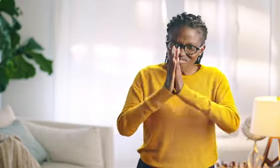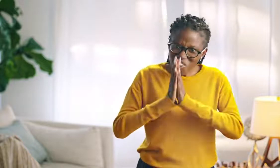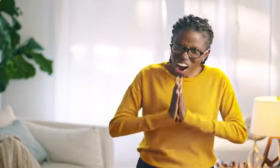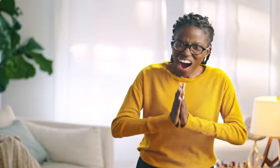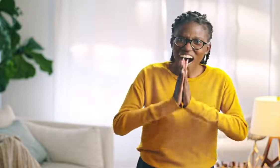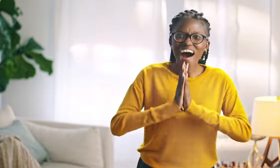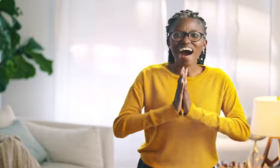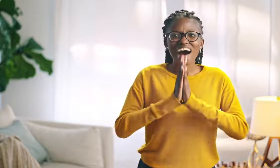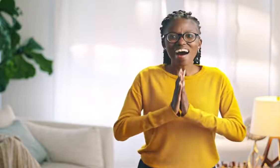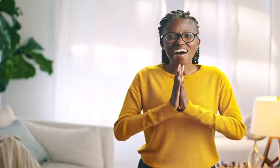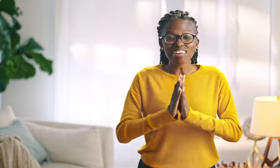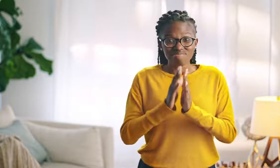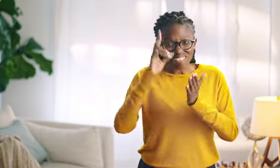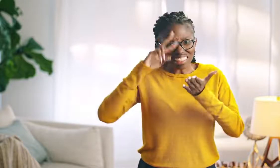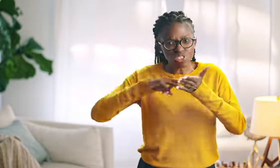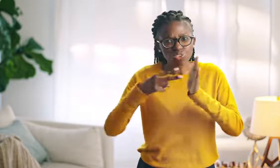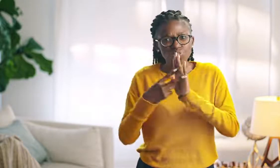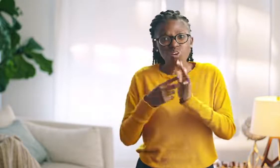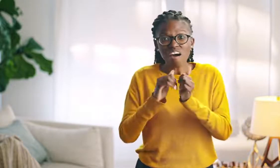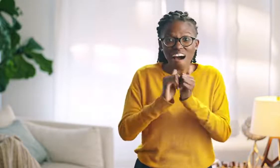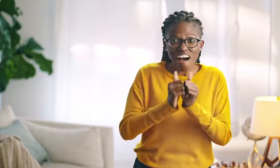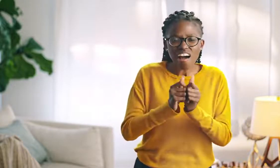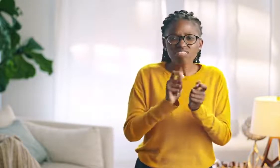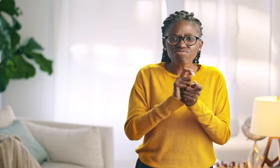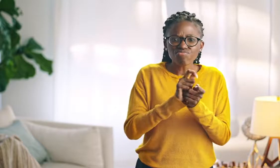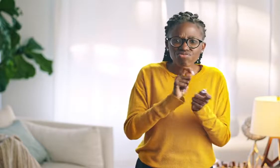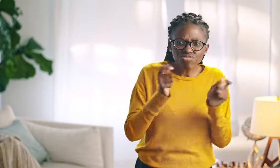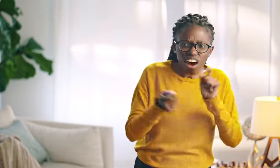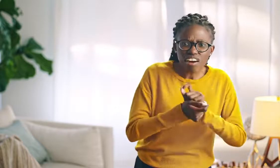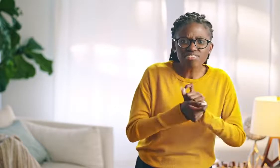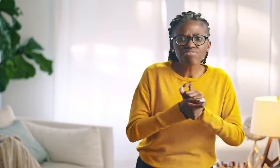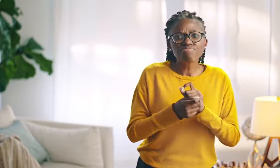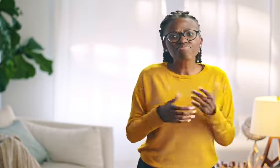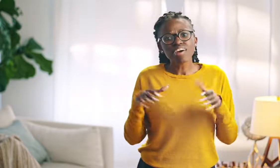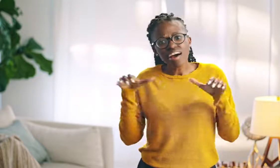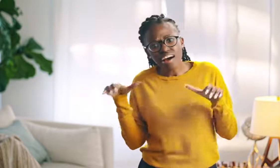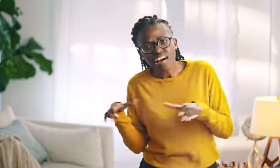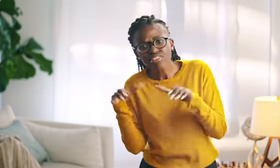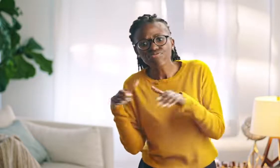And I realized that I had to pray with some intention of change, of action, with sincerity.